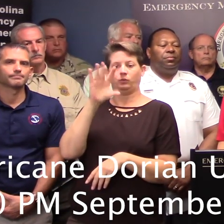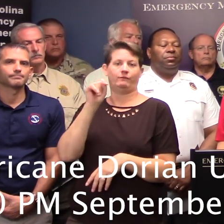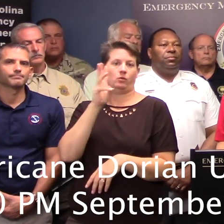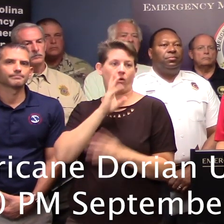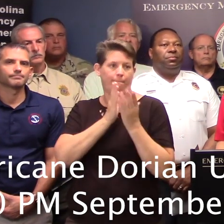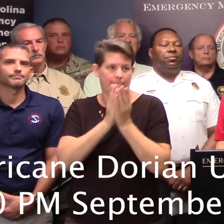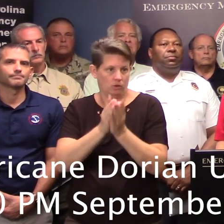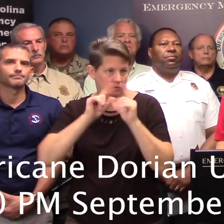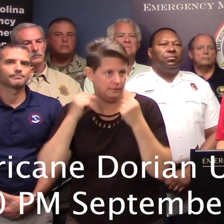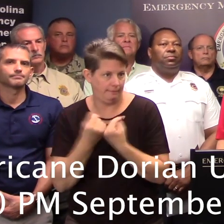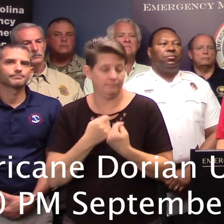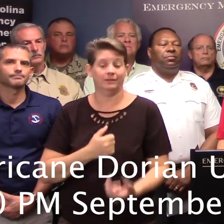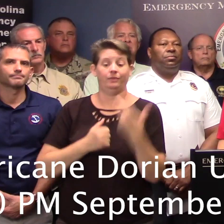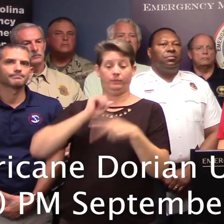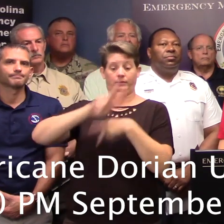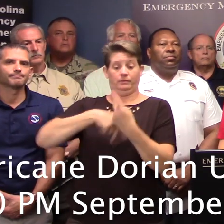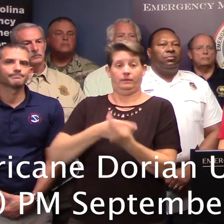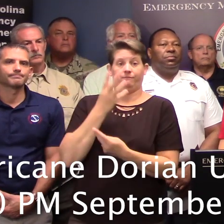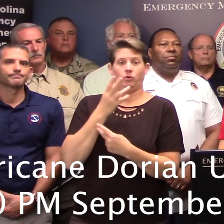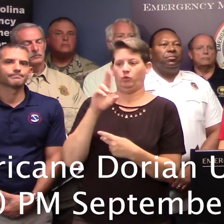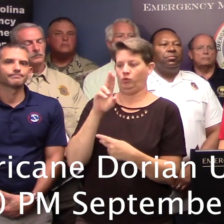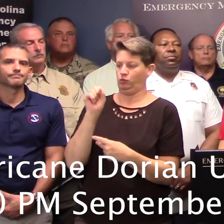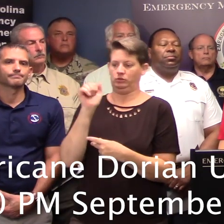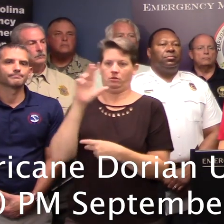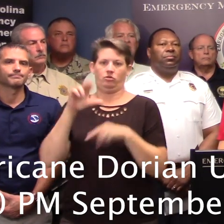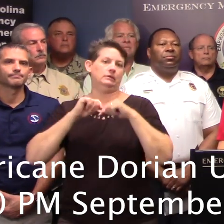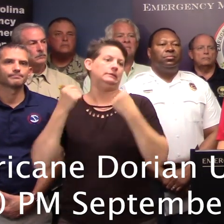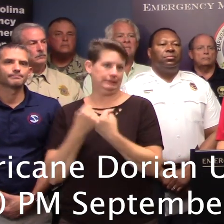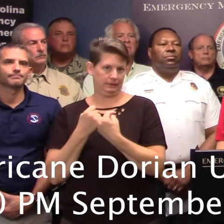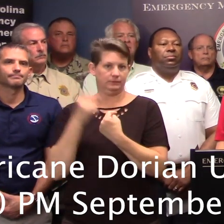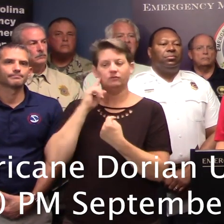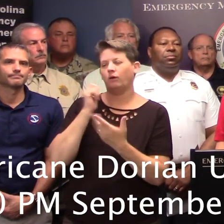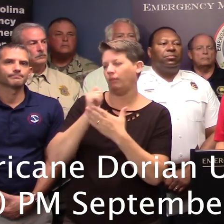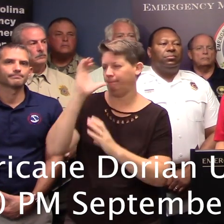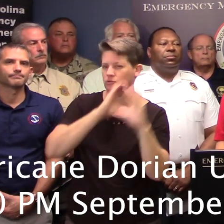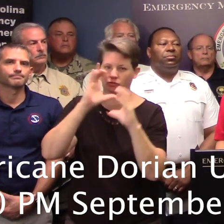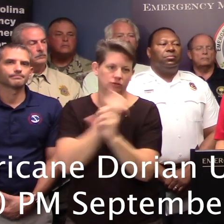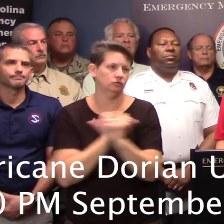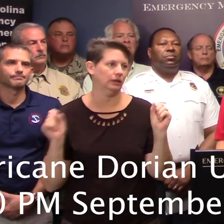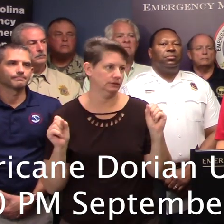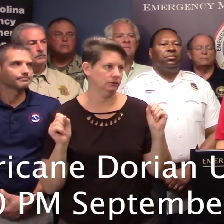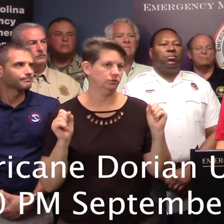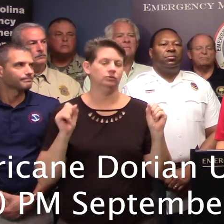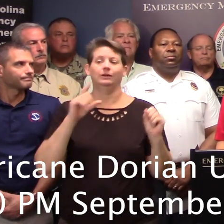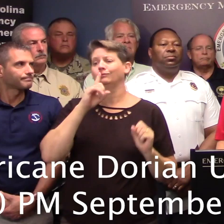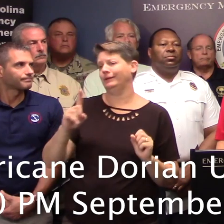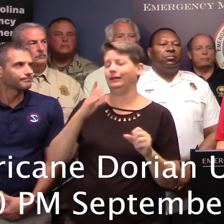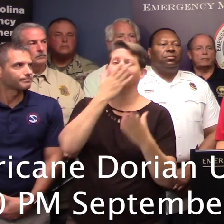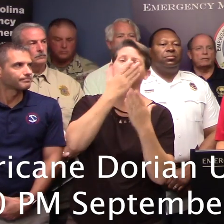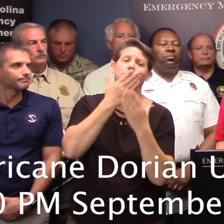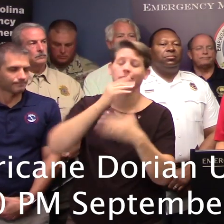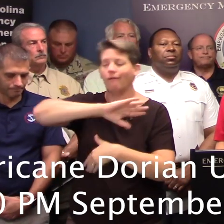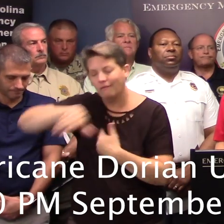and three Type 4 USAR teams to help with search and rescue. And I want to thank all of our